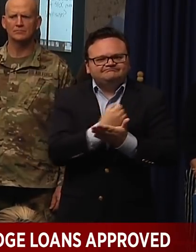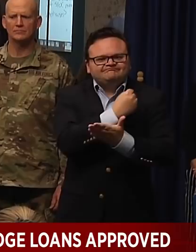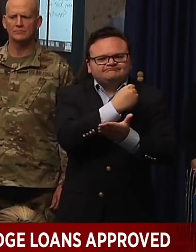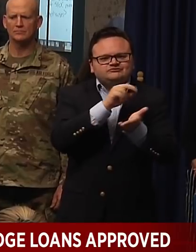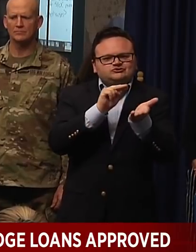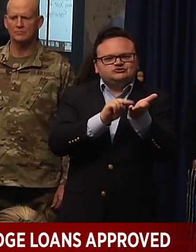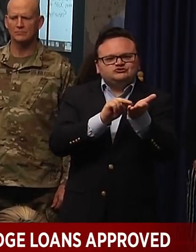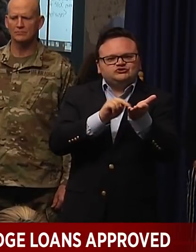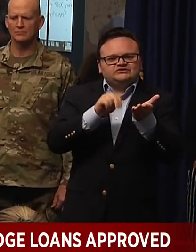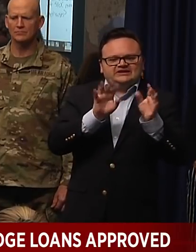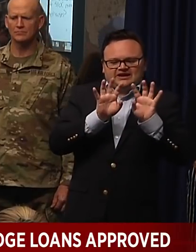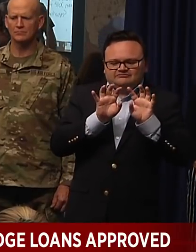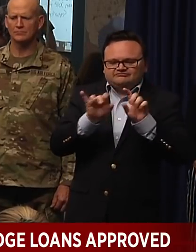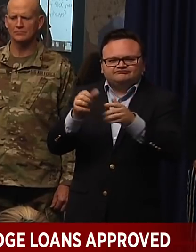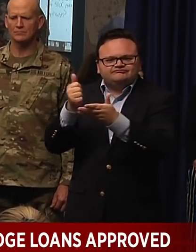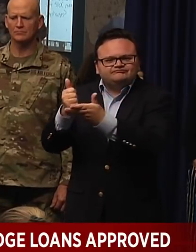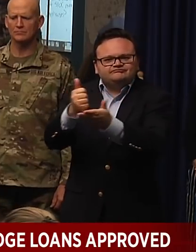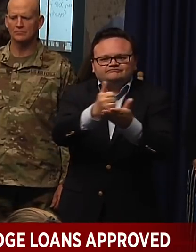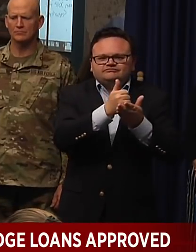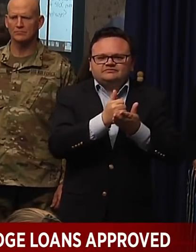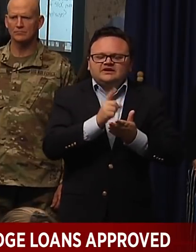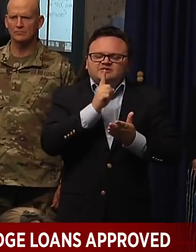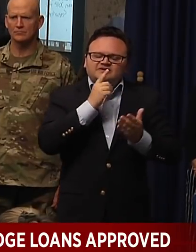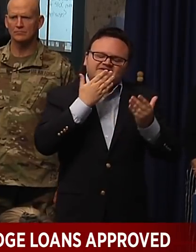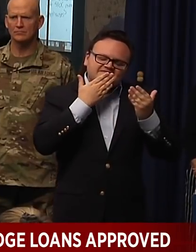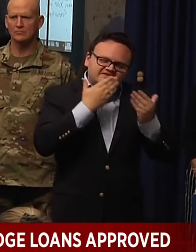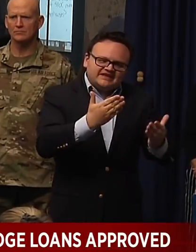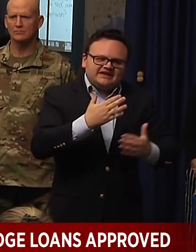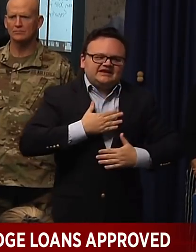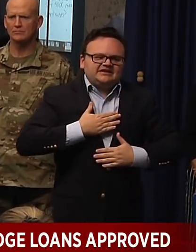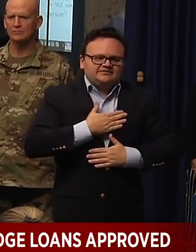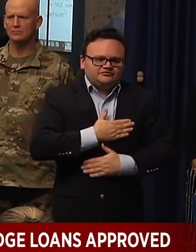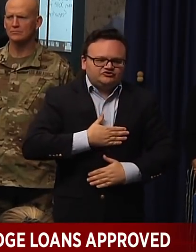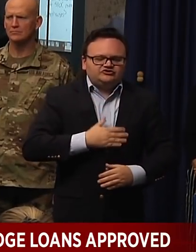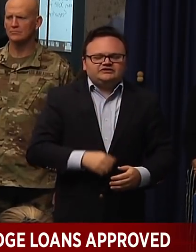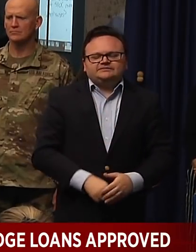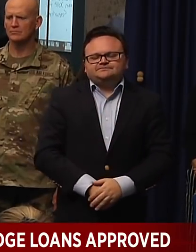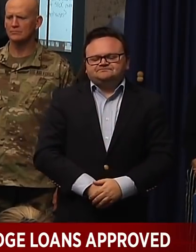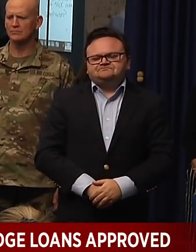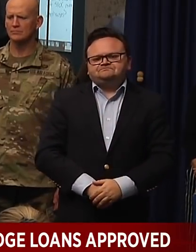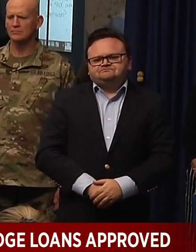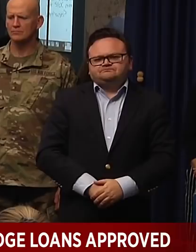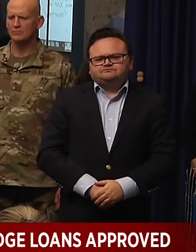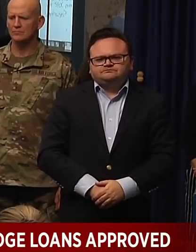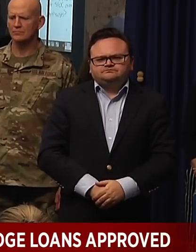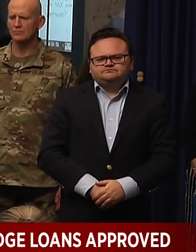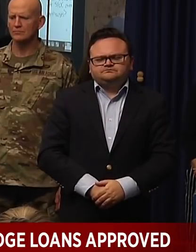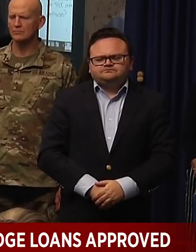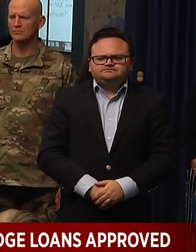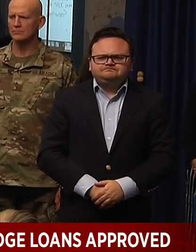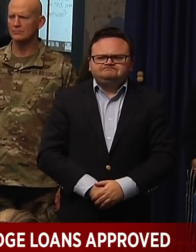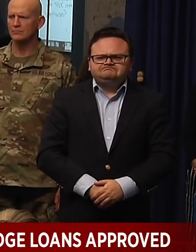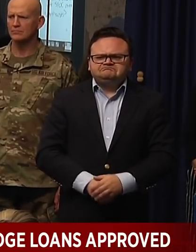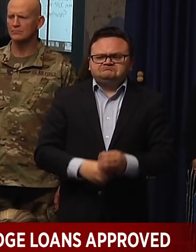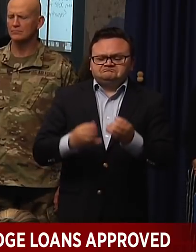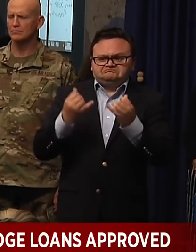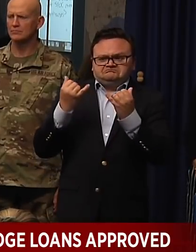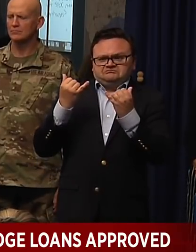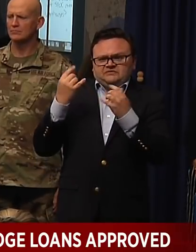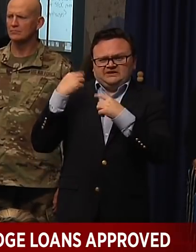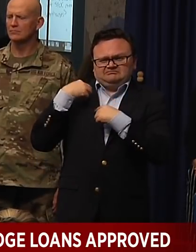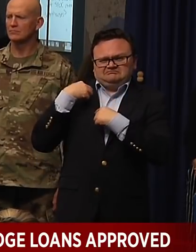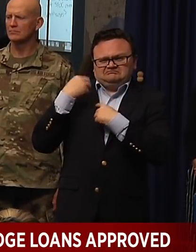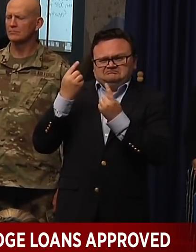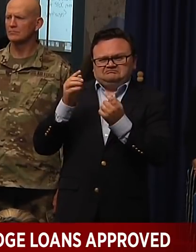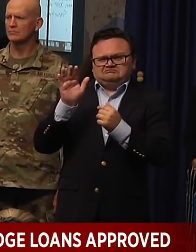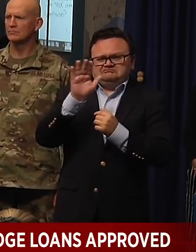all that they're doing. So we have had close to now, as we sit here today, a little under